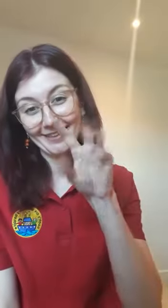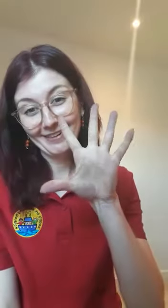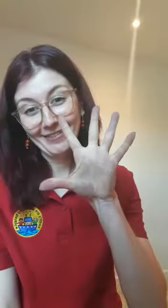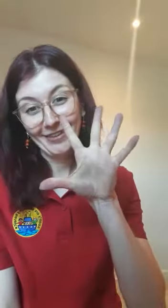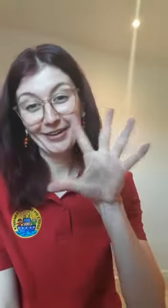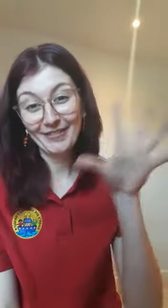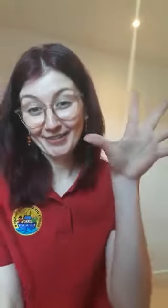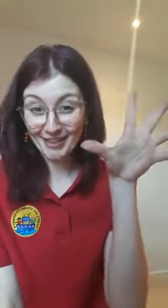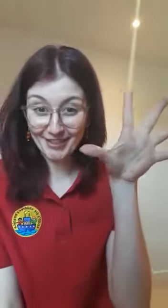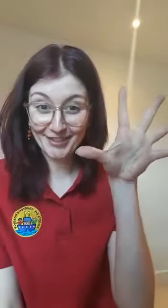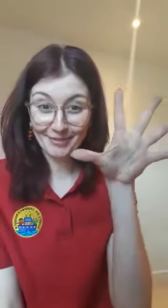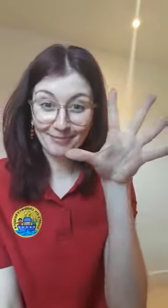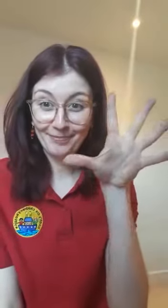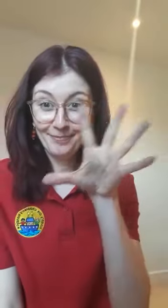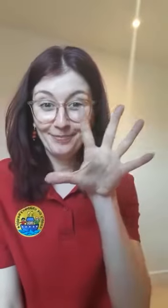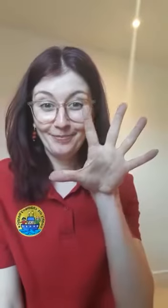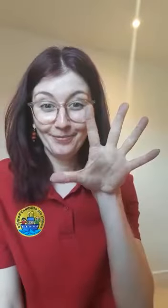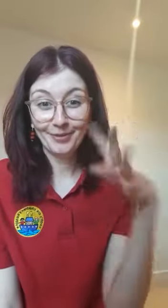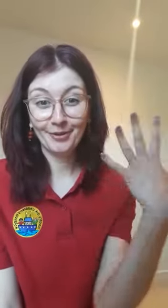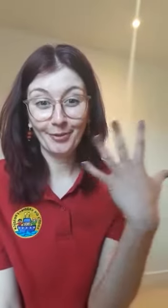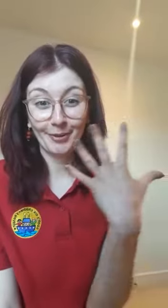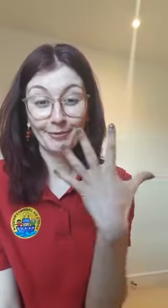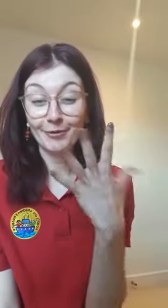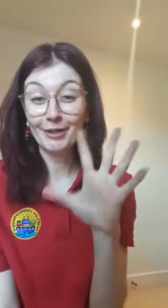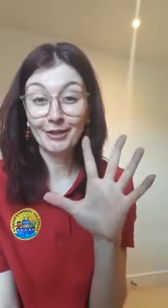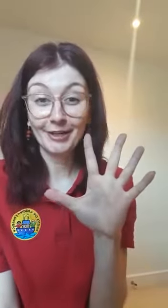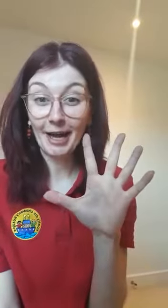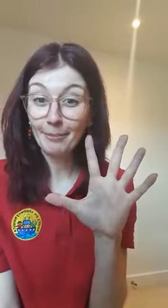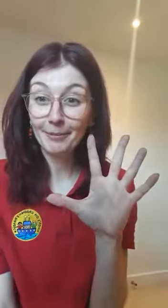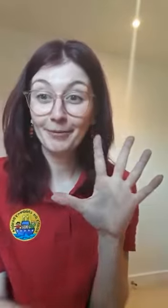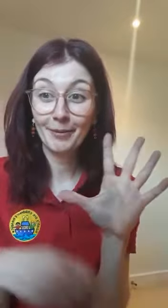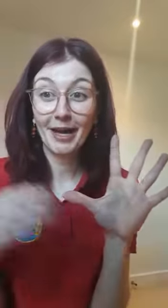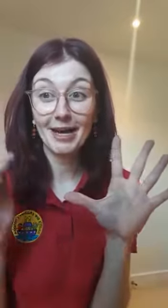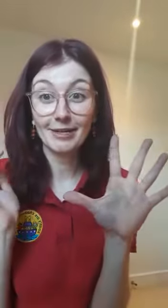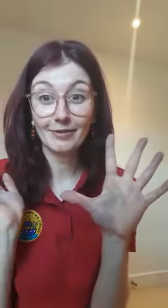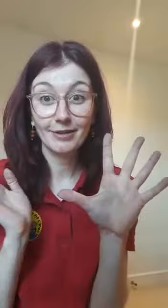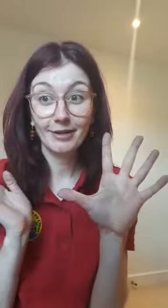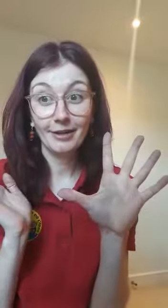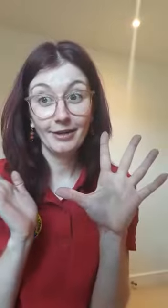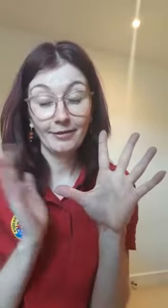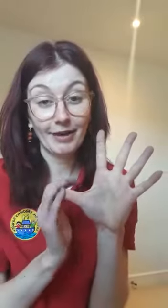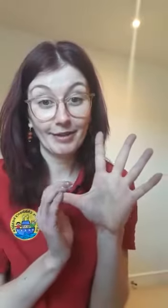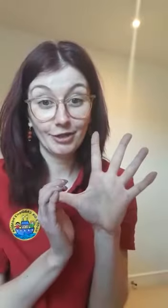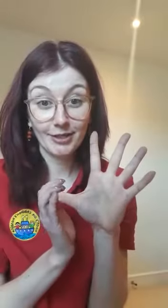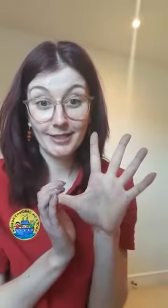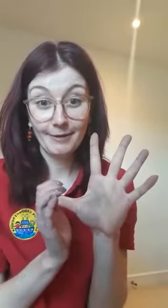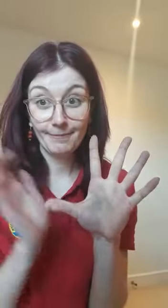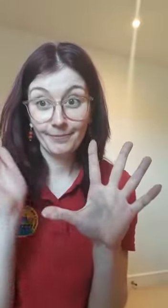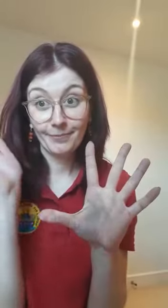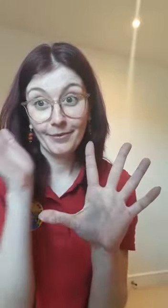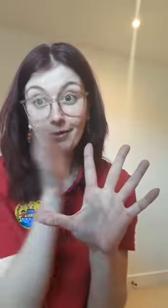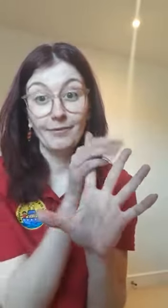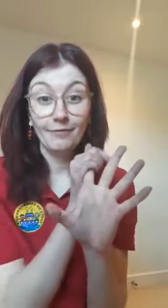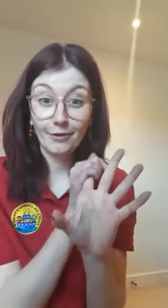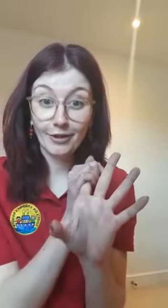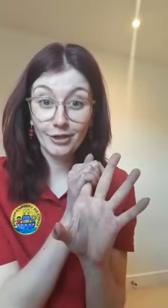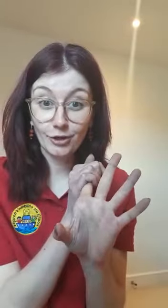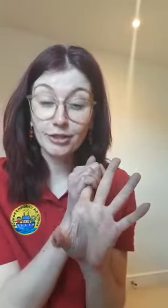all five senses done. So we've got to recap. We had five things you can see. Four things you can